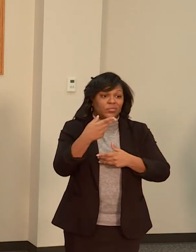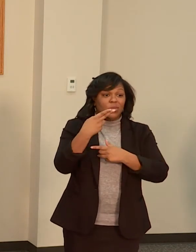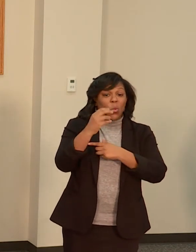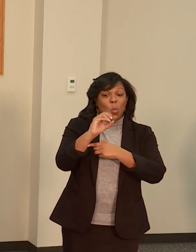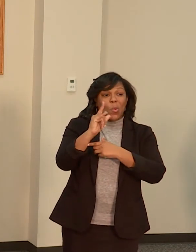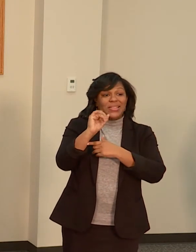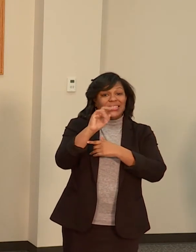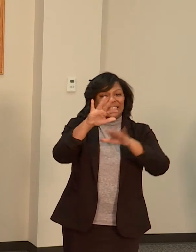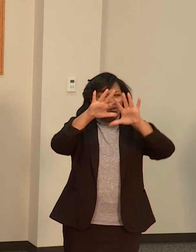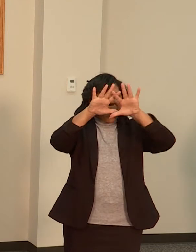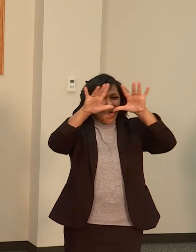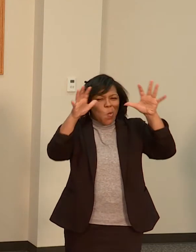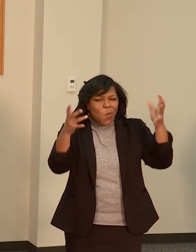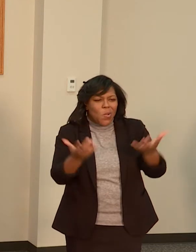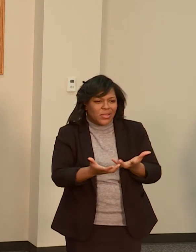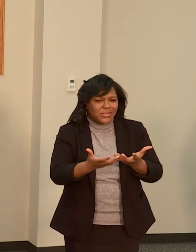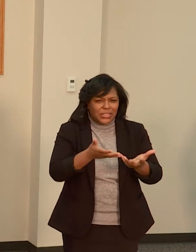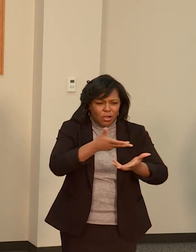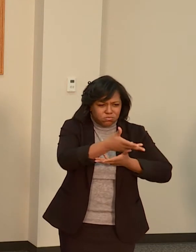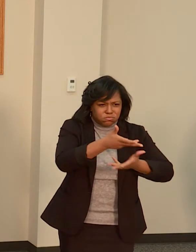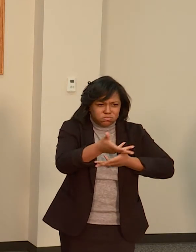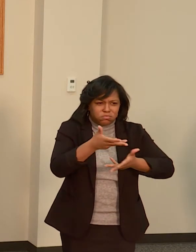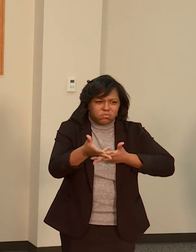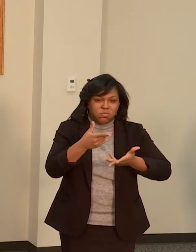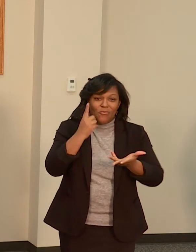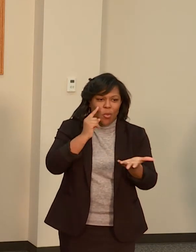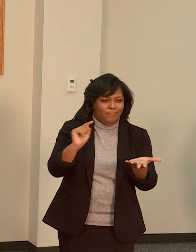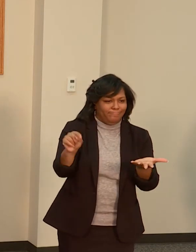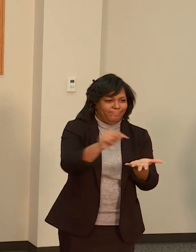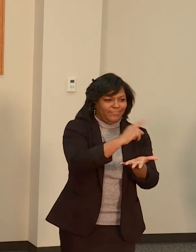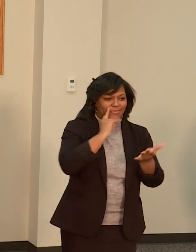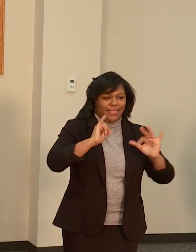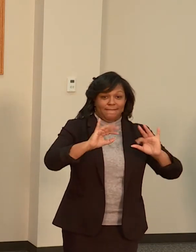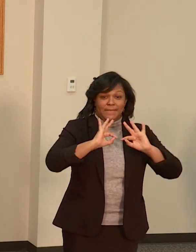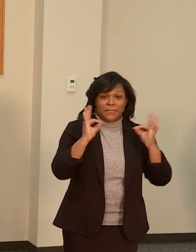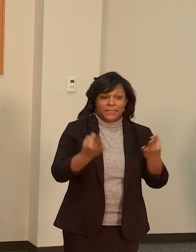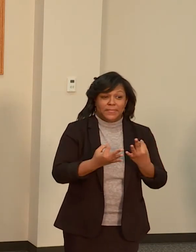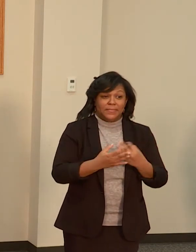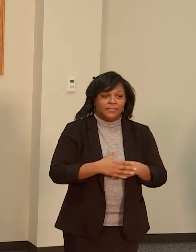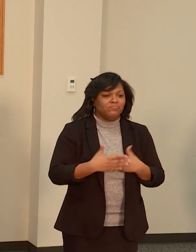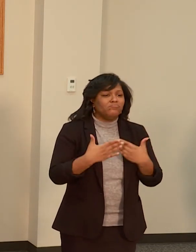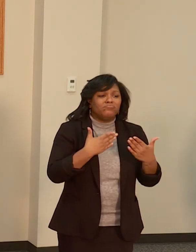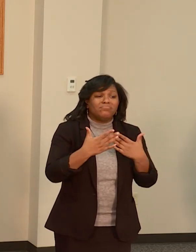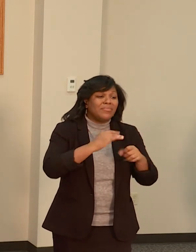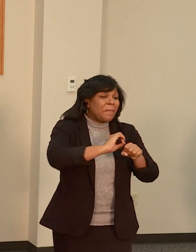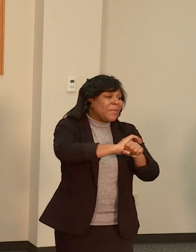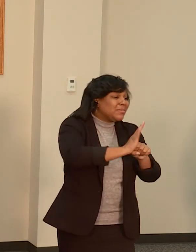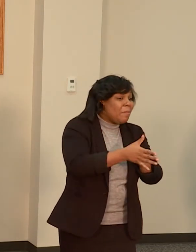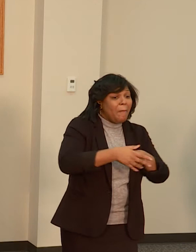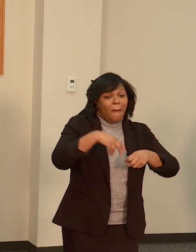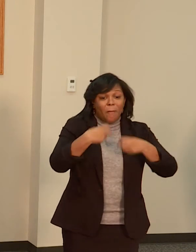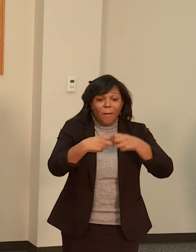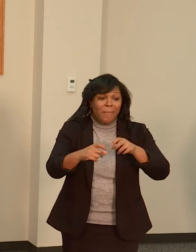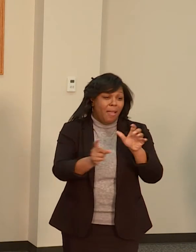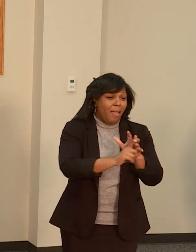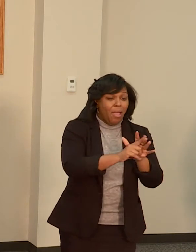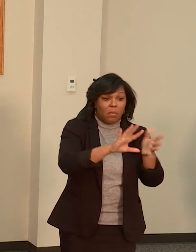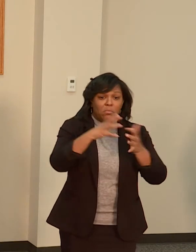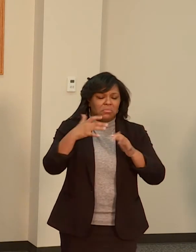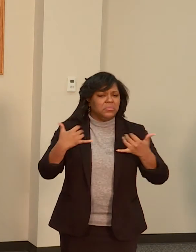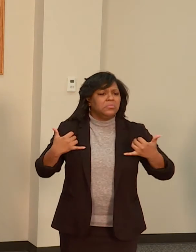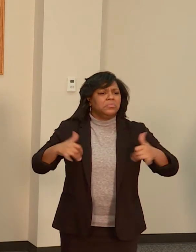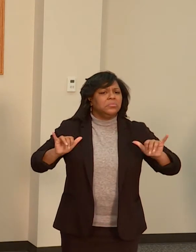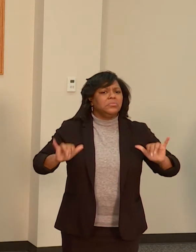engagements. Amidst the pandemic and all of the difficulty, they have furthered our collaboration with school